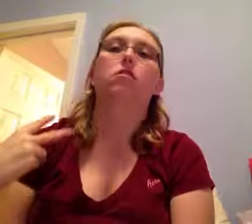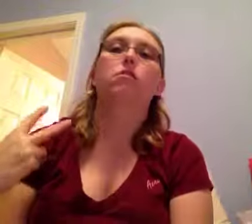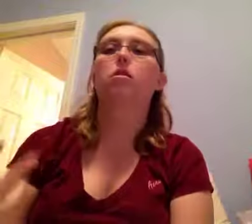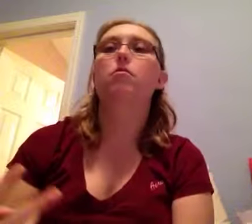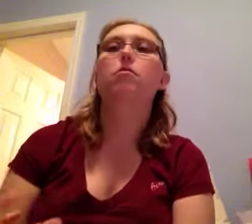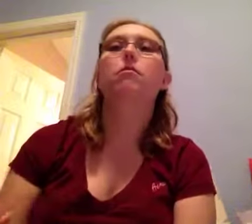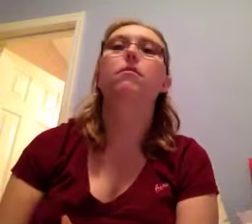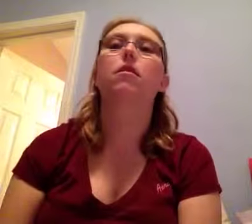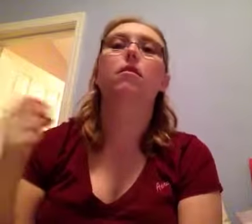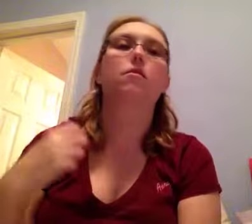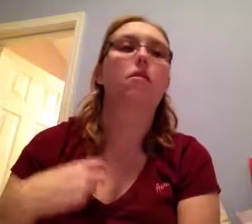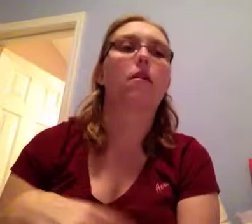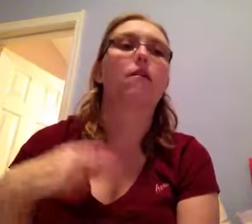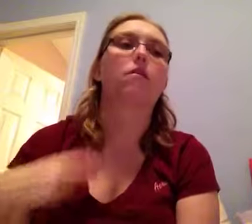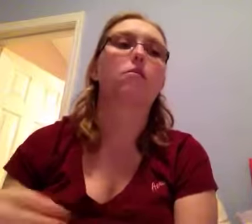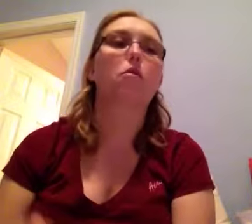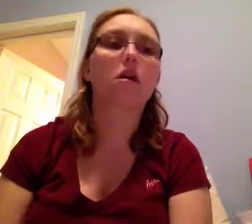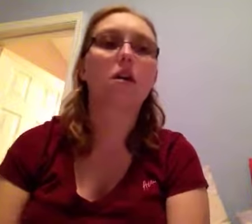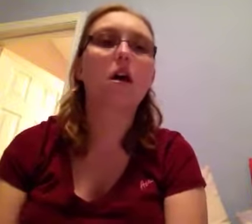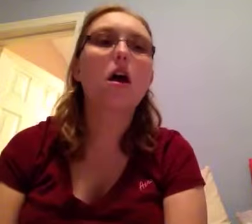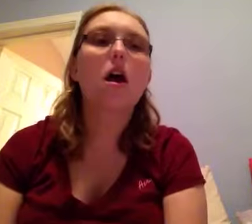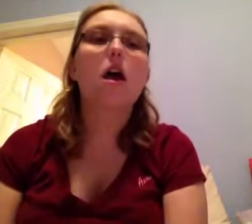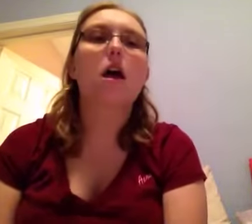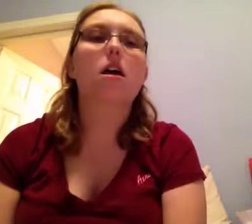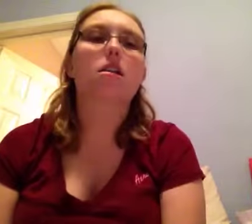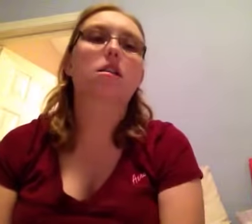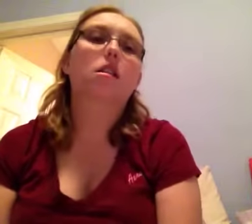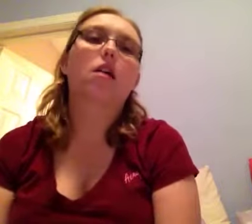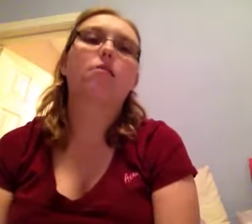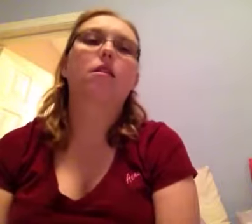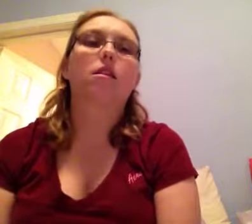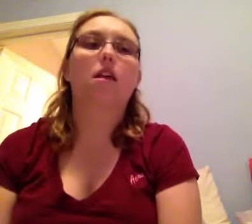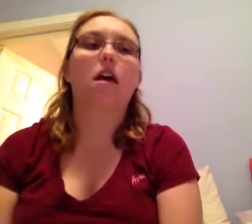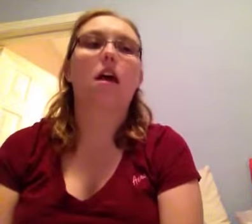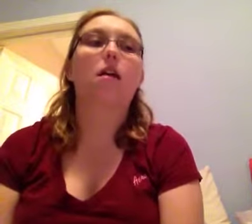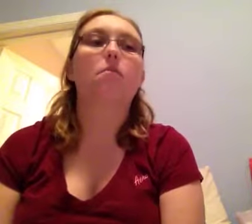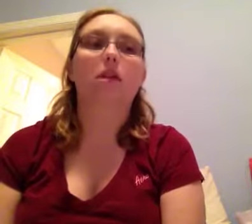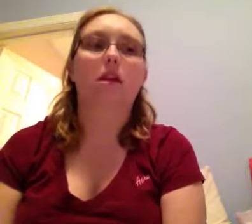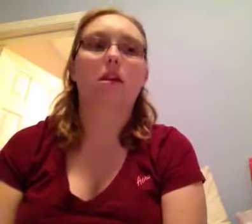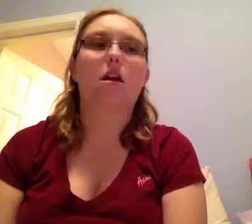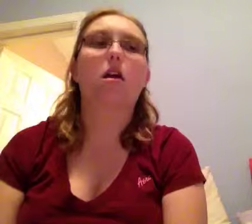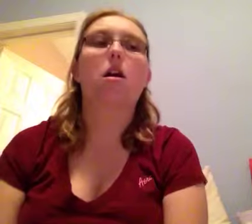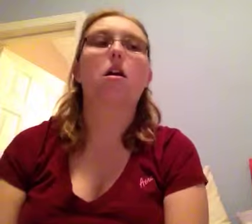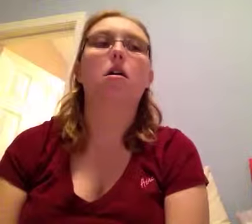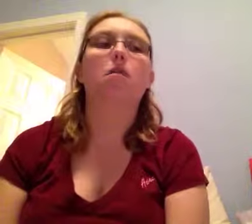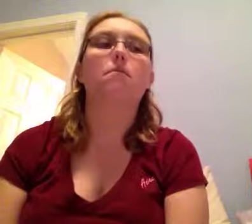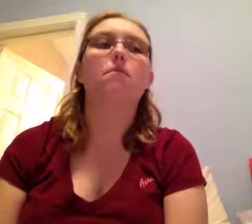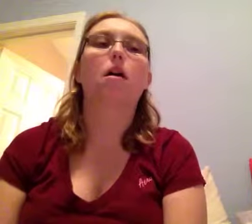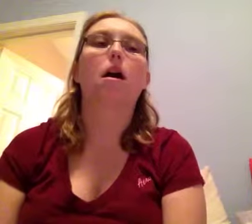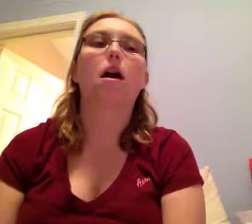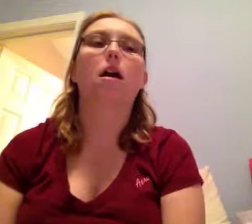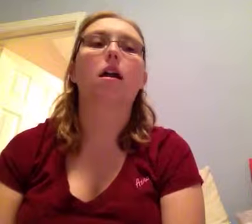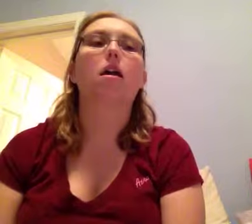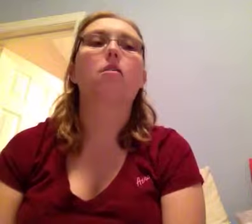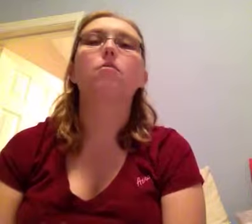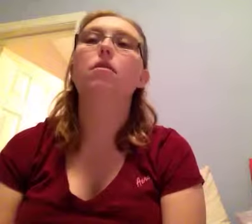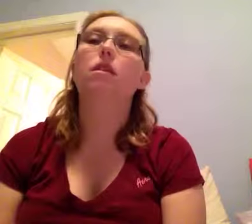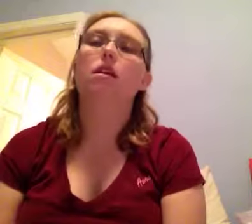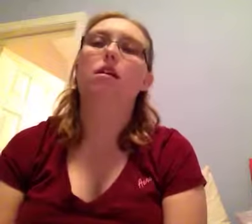2, but we don't have Volume 1. And I rated that a B. Um, I really liked